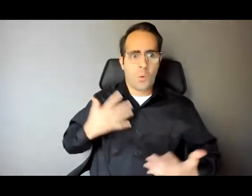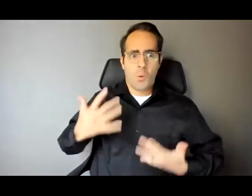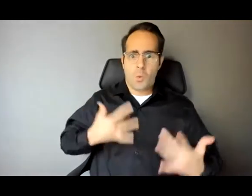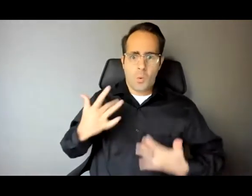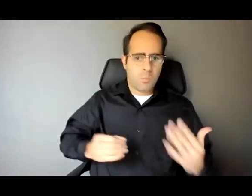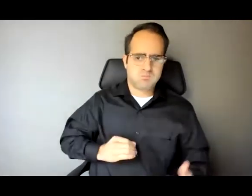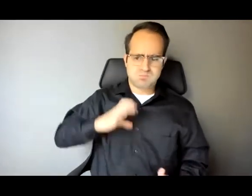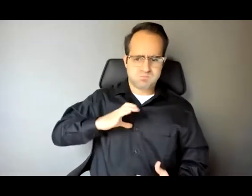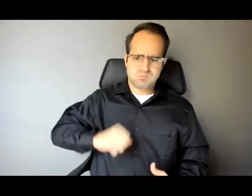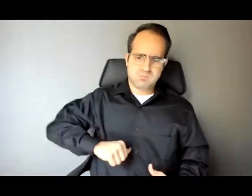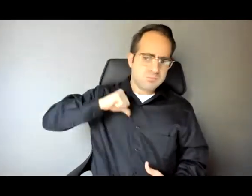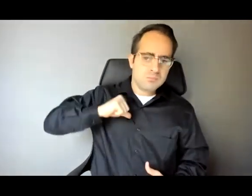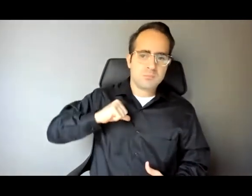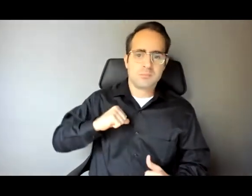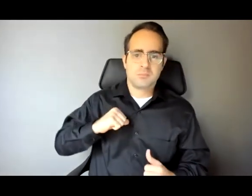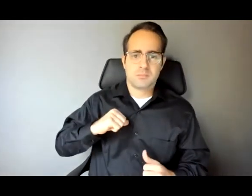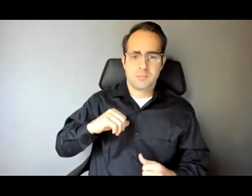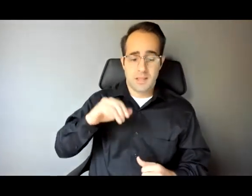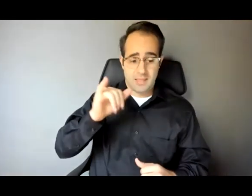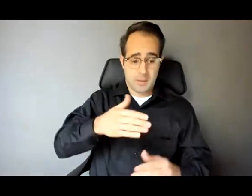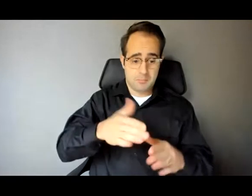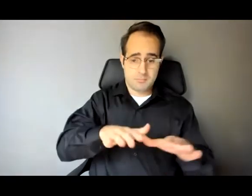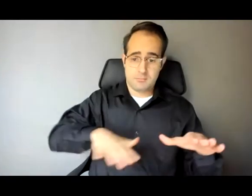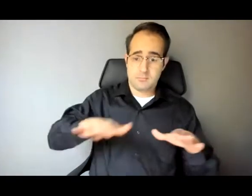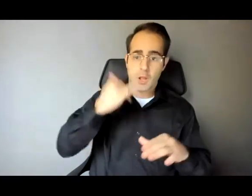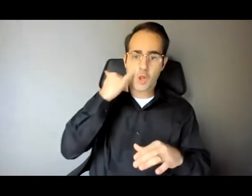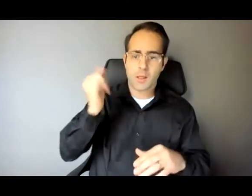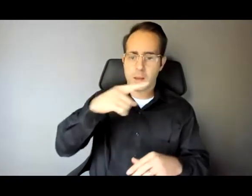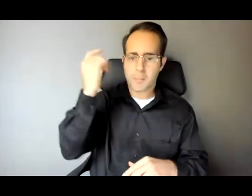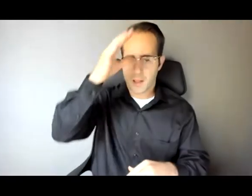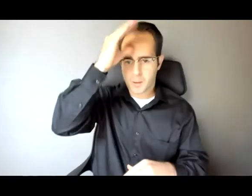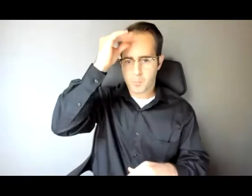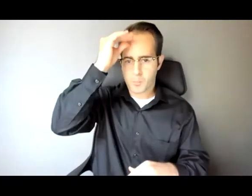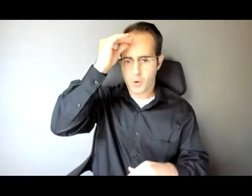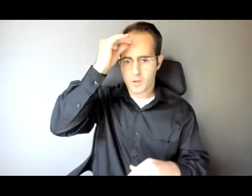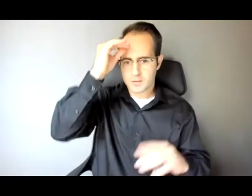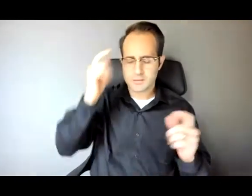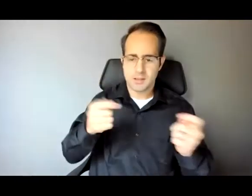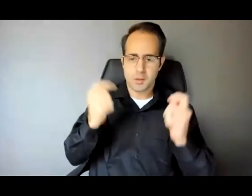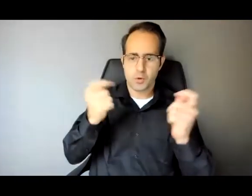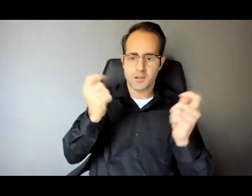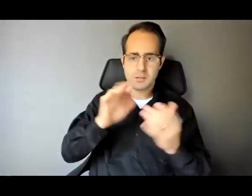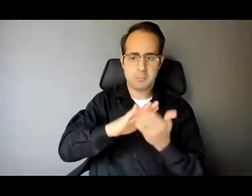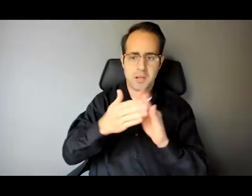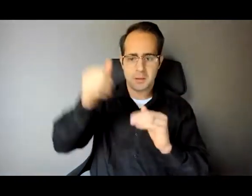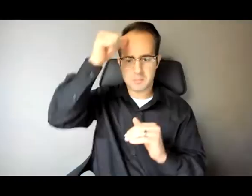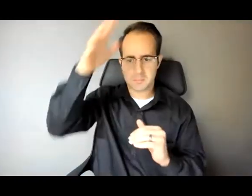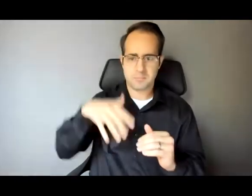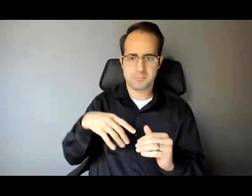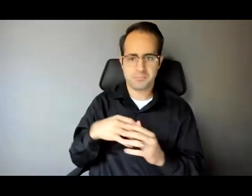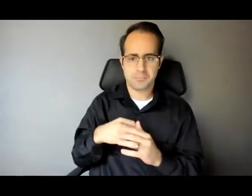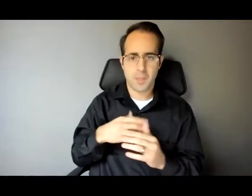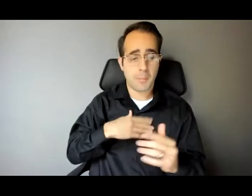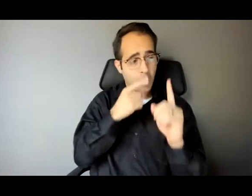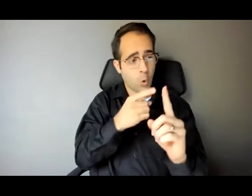Rikers was a Black boy's bar mitzvah. It was my journey into manhood. My strategy was to keep my face hidden